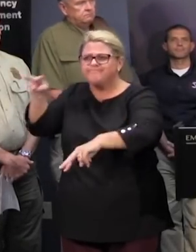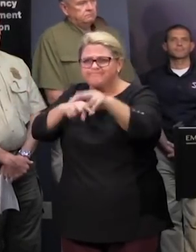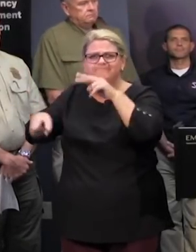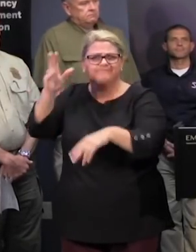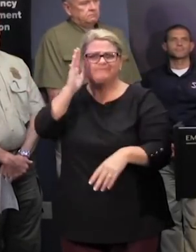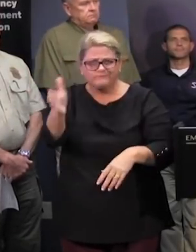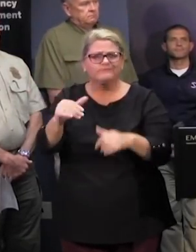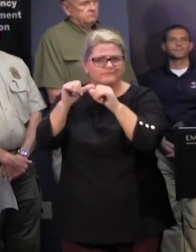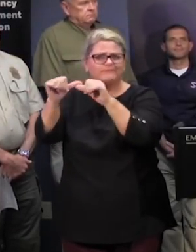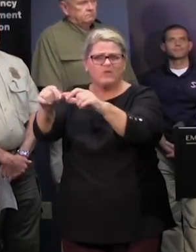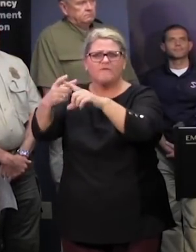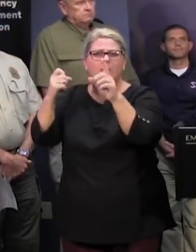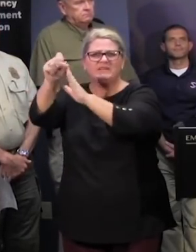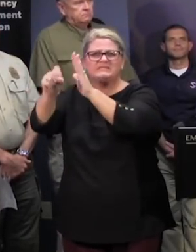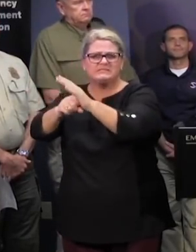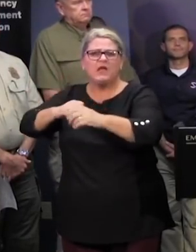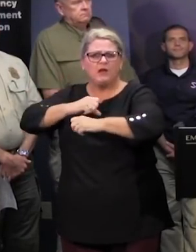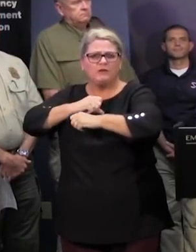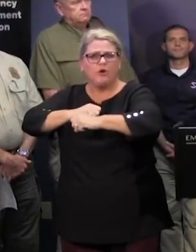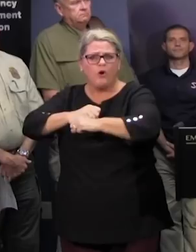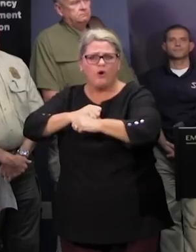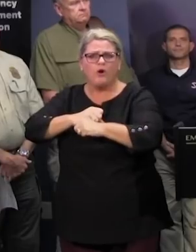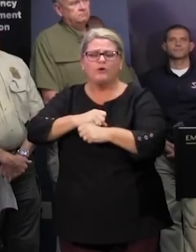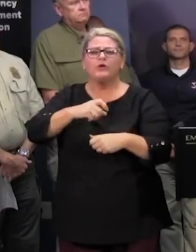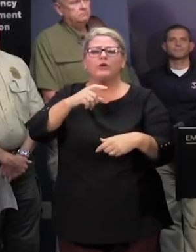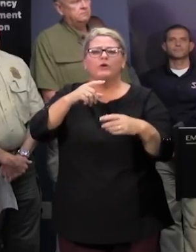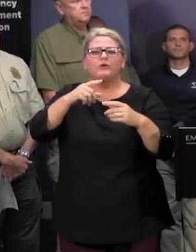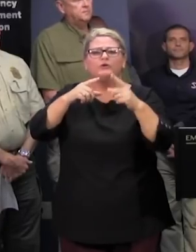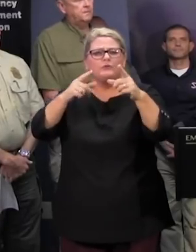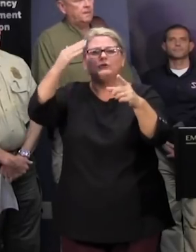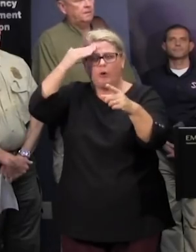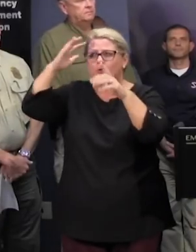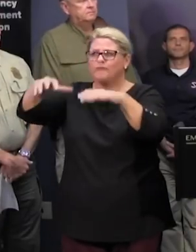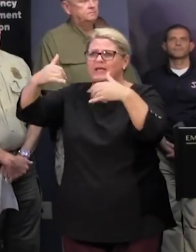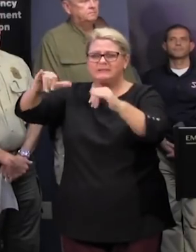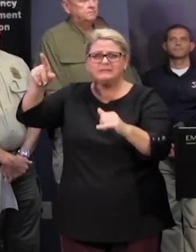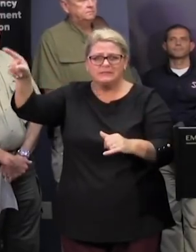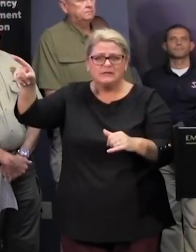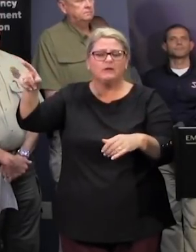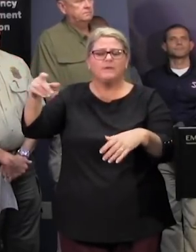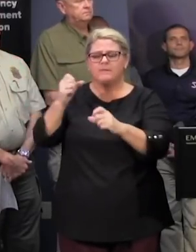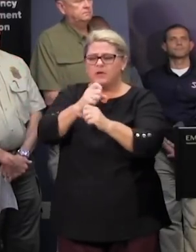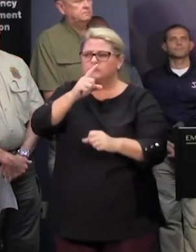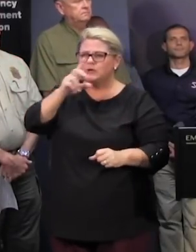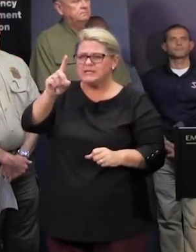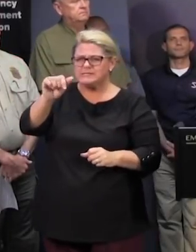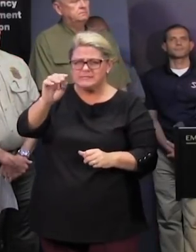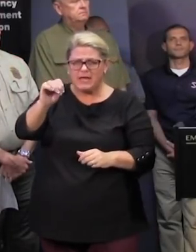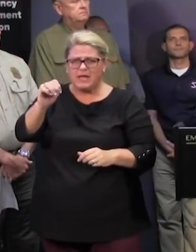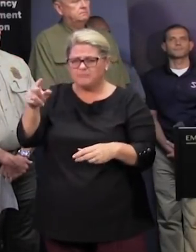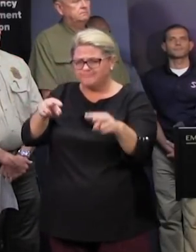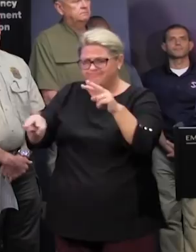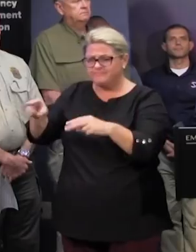with help from the state guard so as you keep hearing the rains are still happening and we still want to make sure that those dams that we're looking